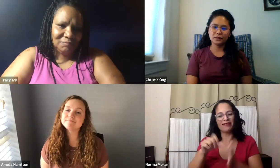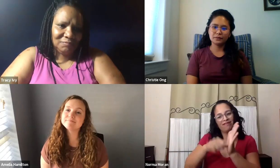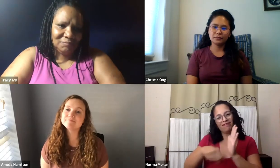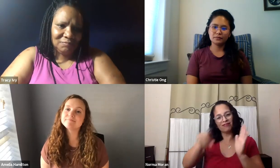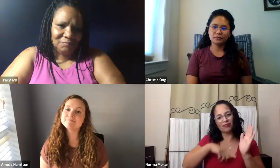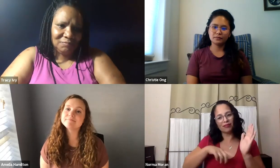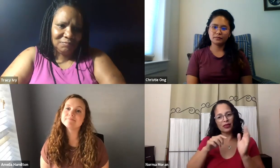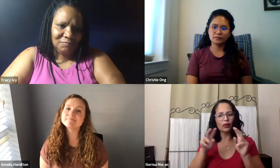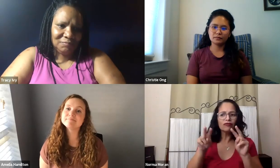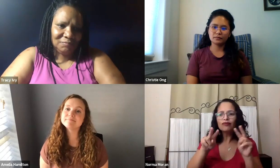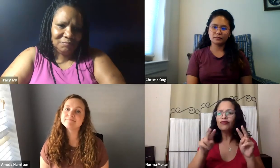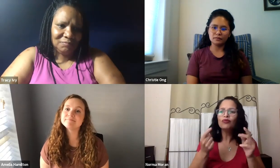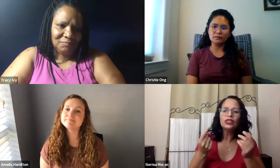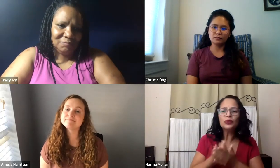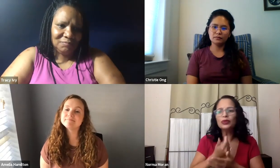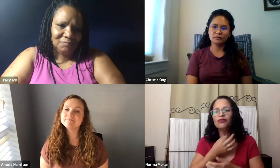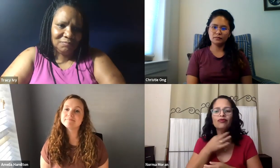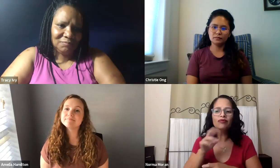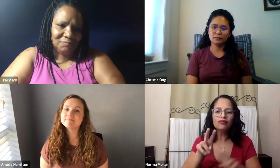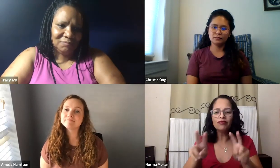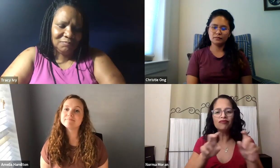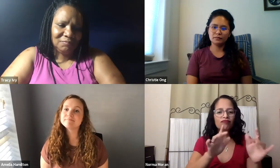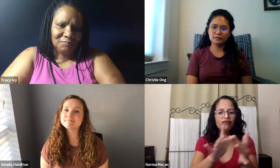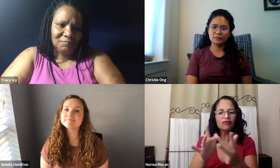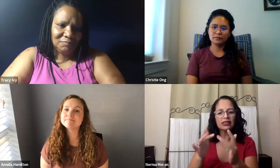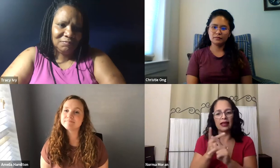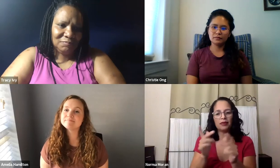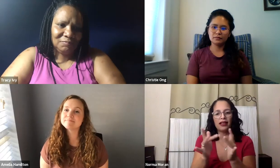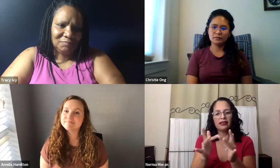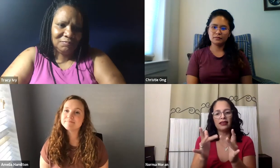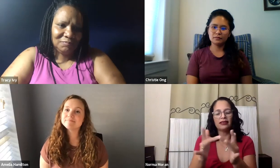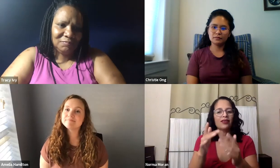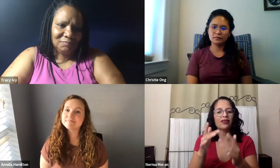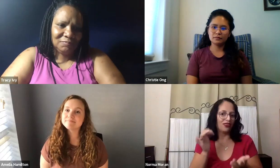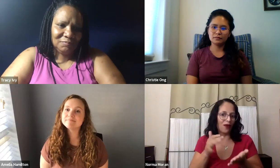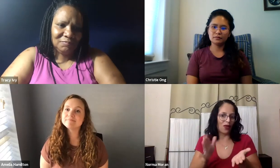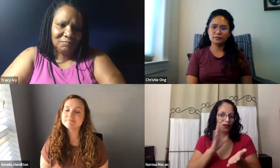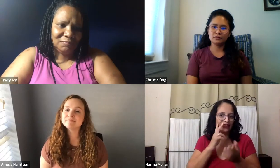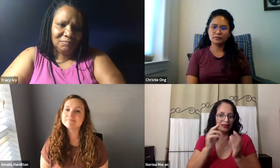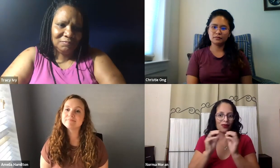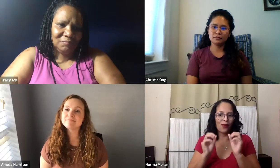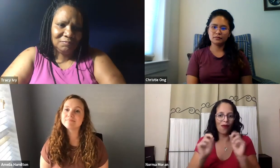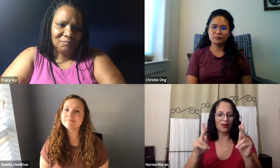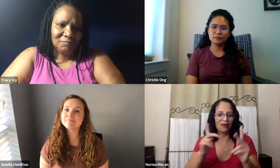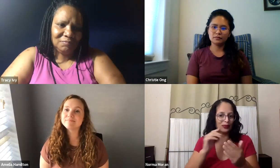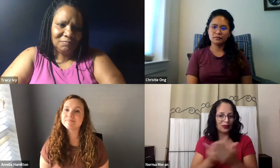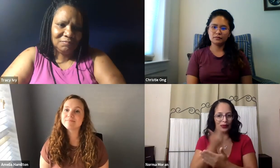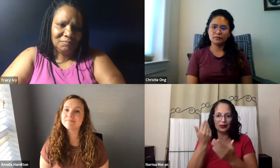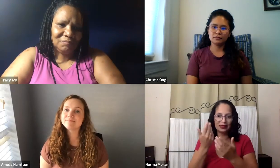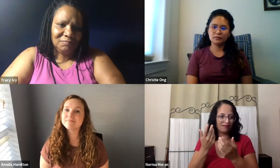we're all still learning. So I think that just emphasizing everyone and seeing what everyone is curious on and what everybody could contribute to the network, I think that